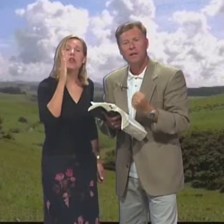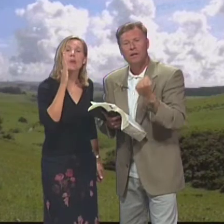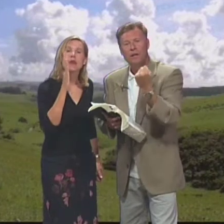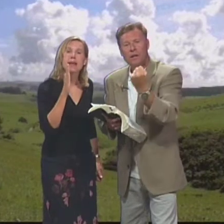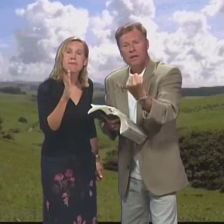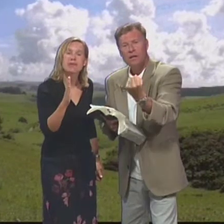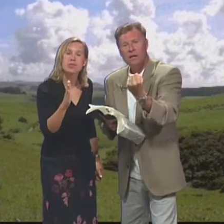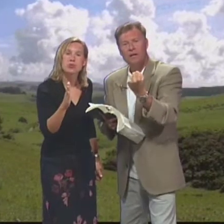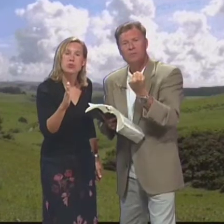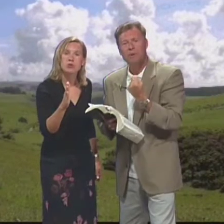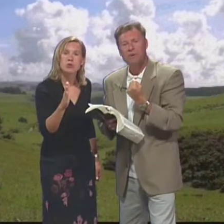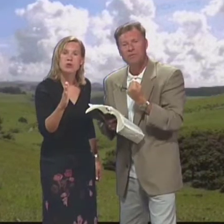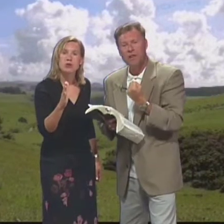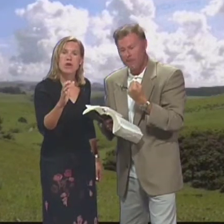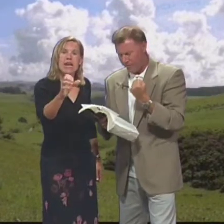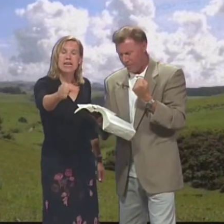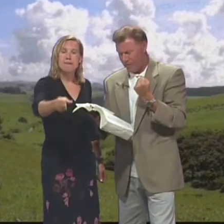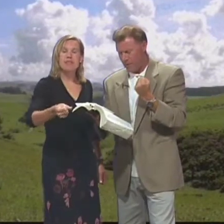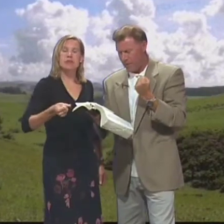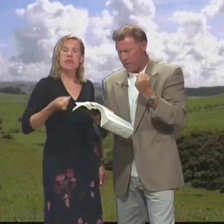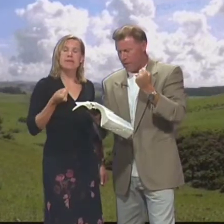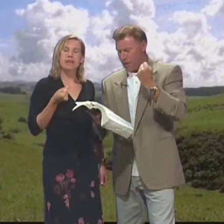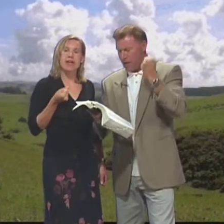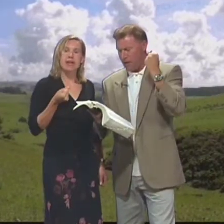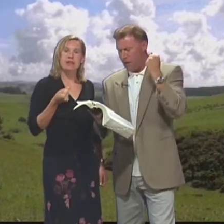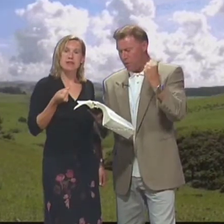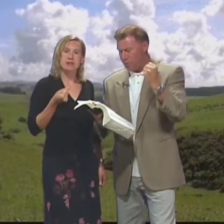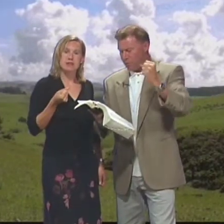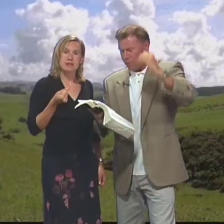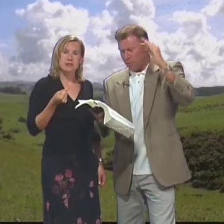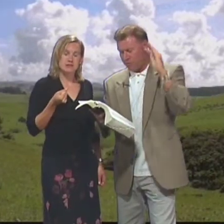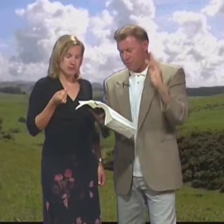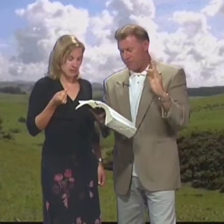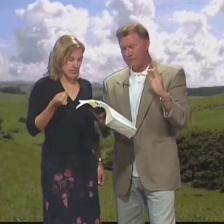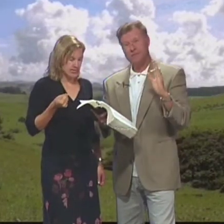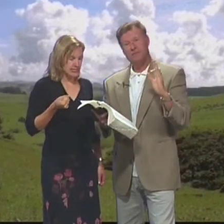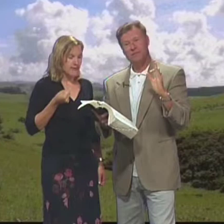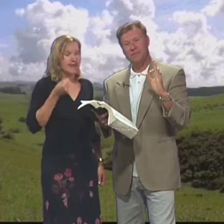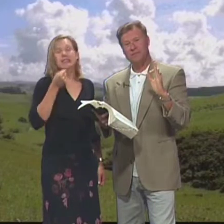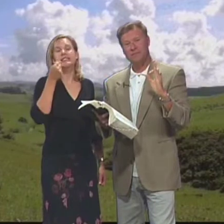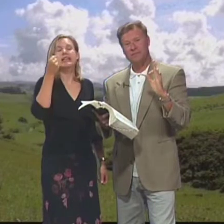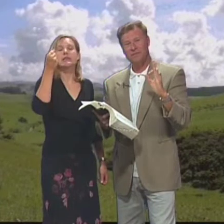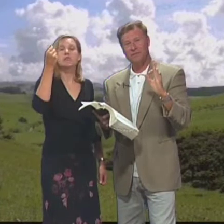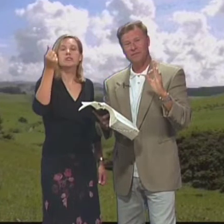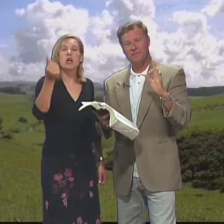The Spirit gives life You know Purpose driven